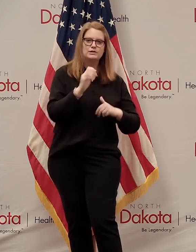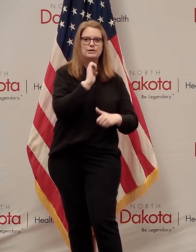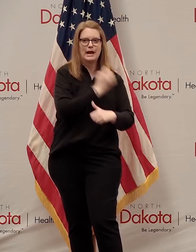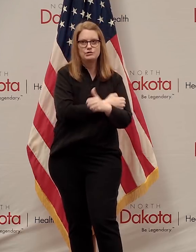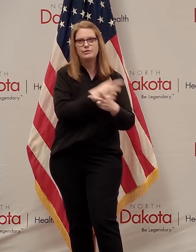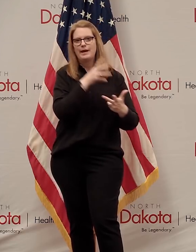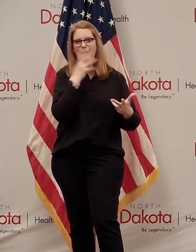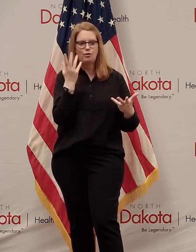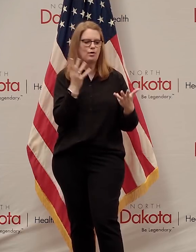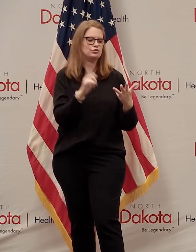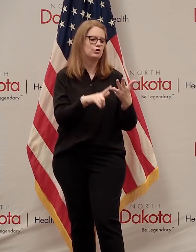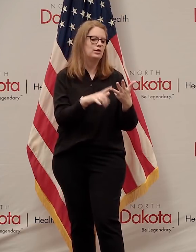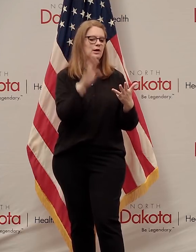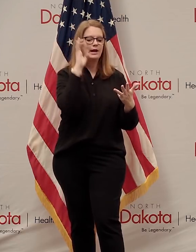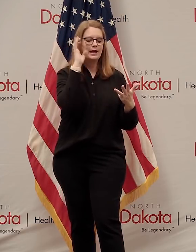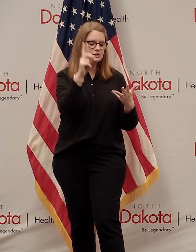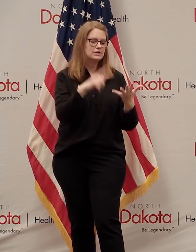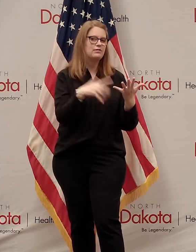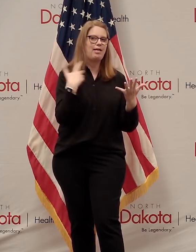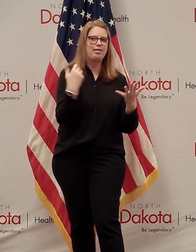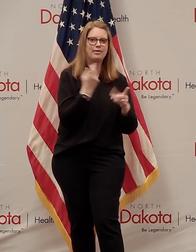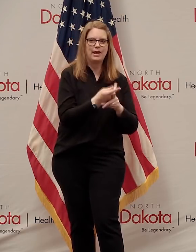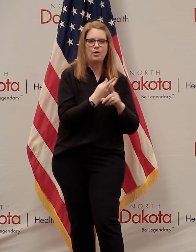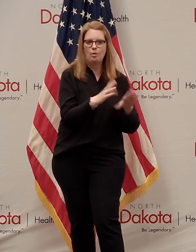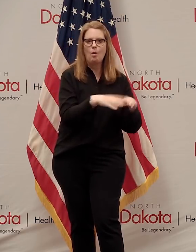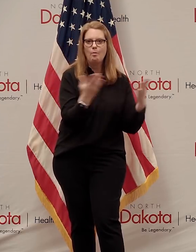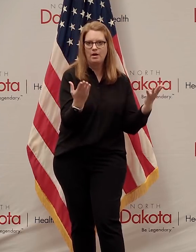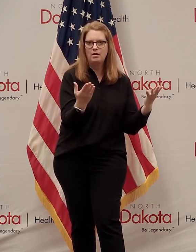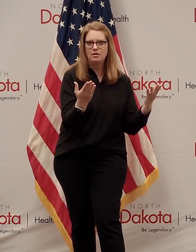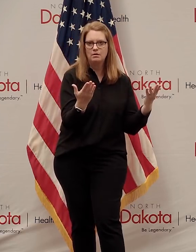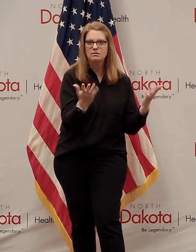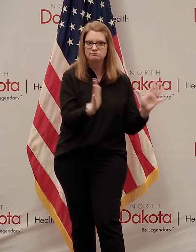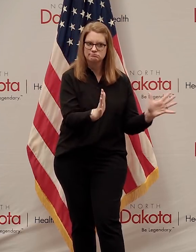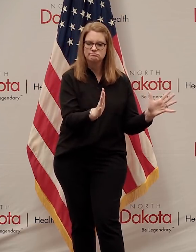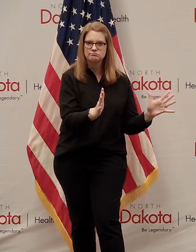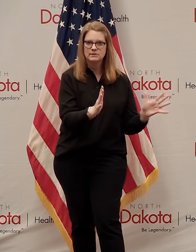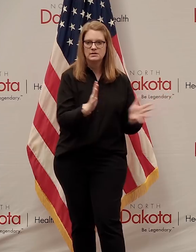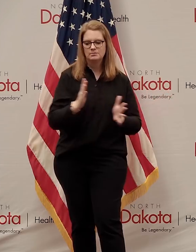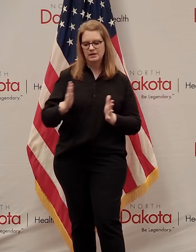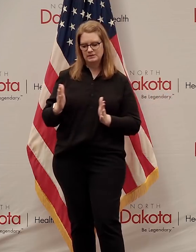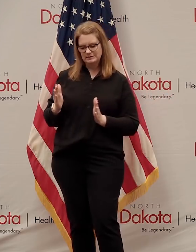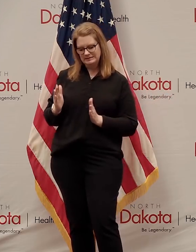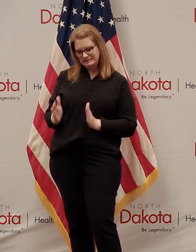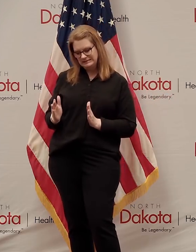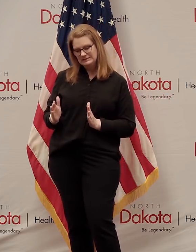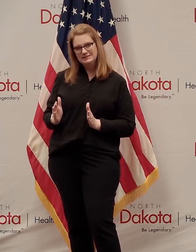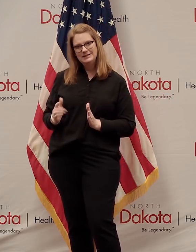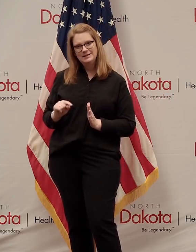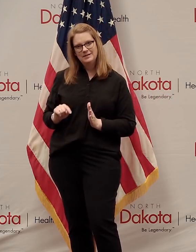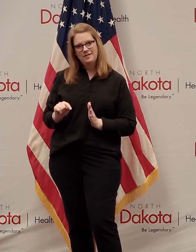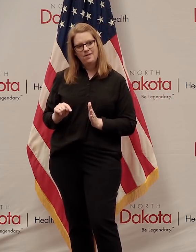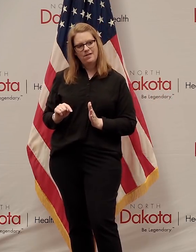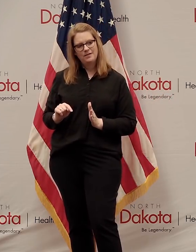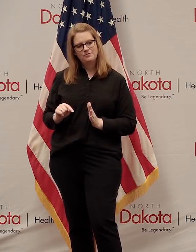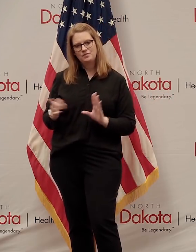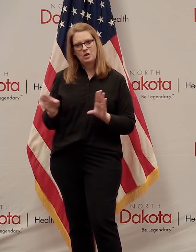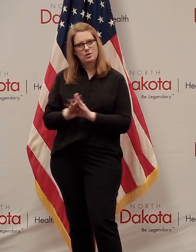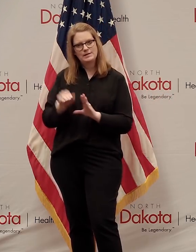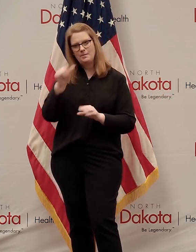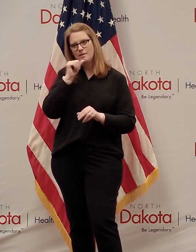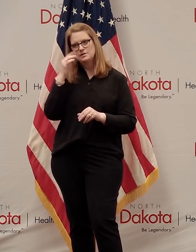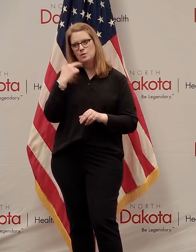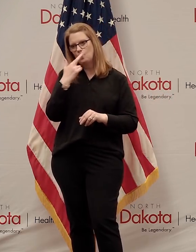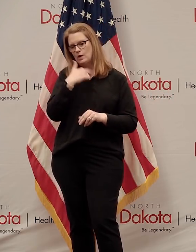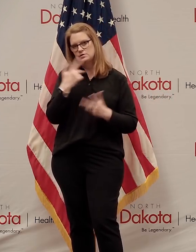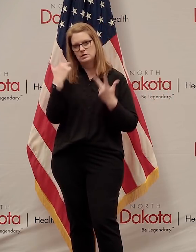energy, agriculture, education, healthcare all remained open, but it's, you know, it's a, for some people closing bars and